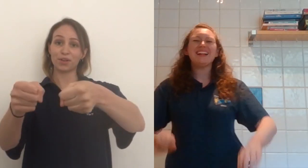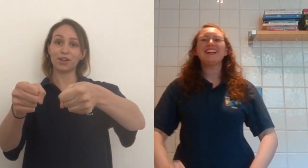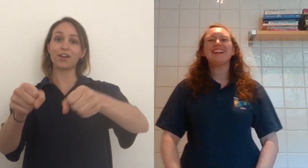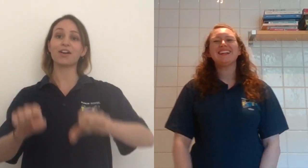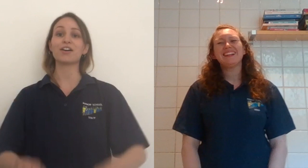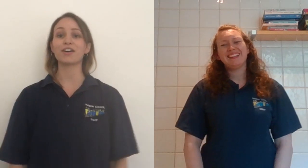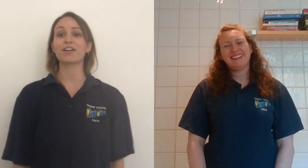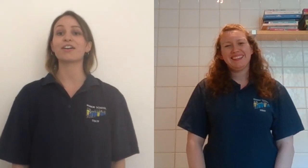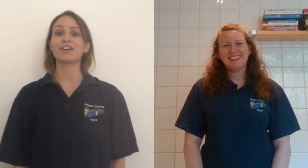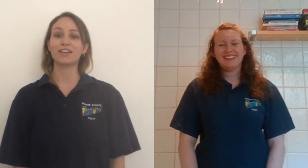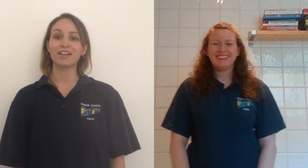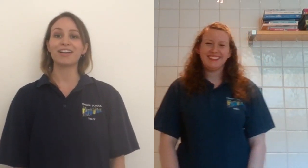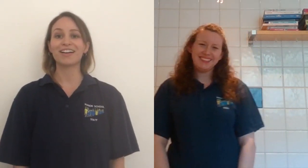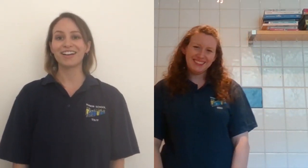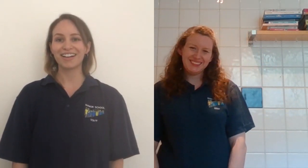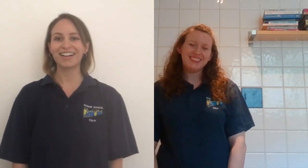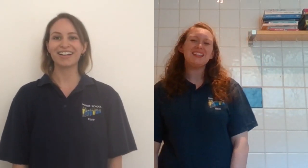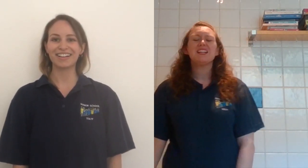Unbreakable